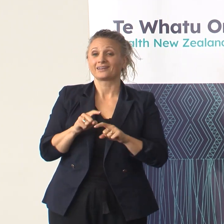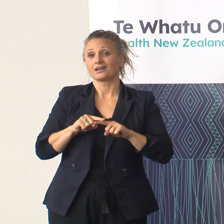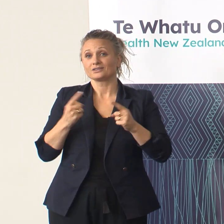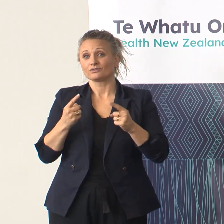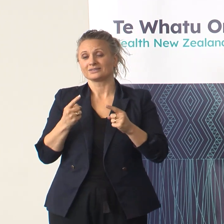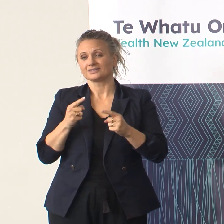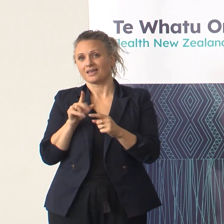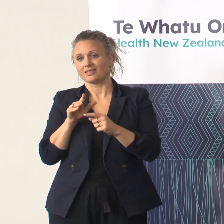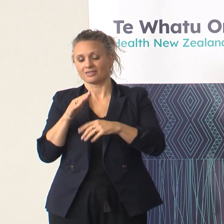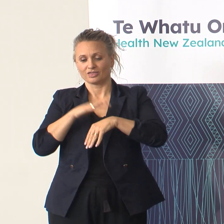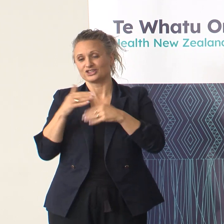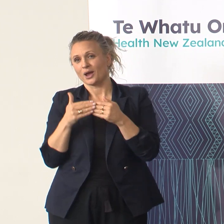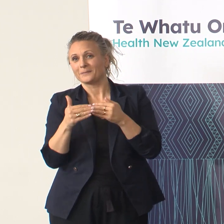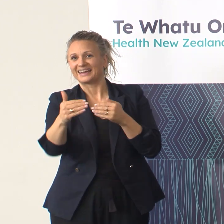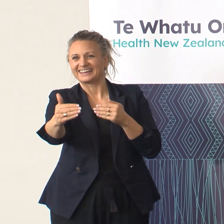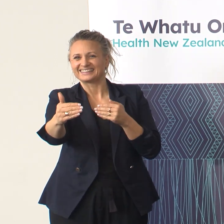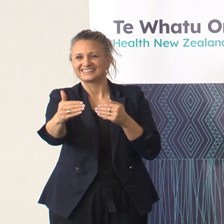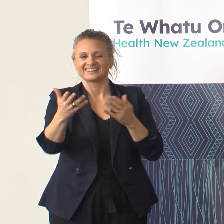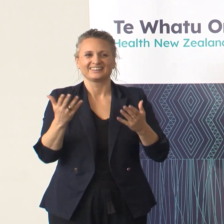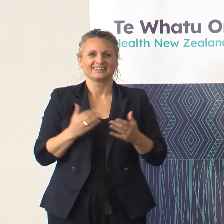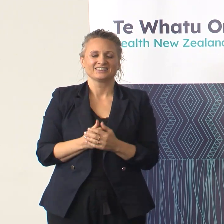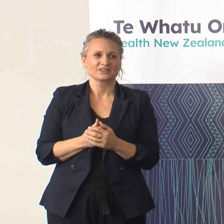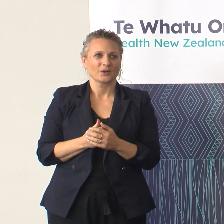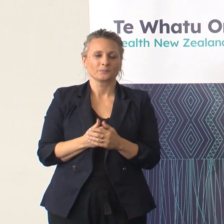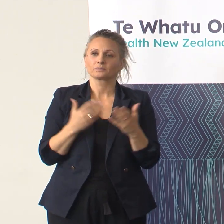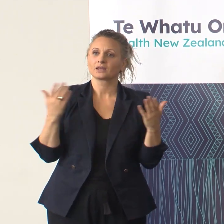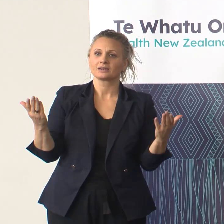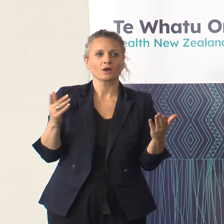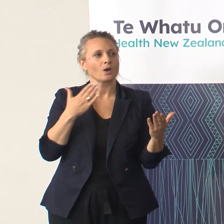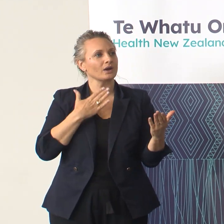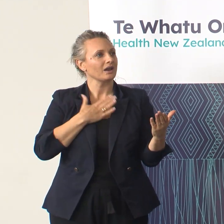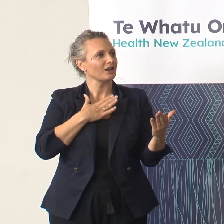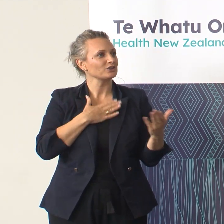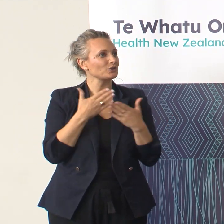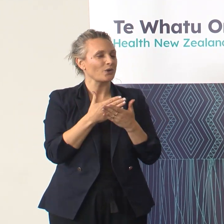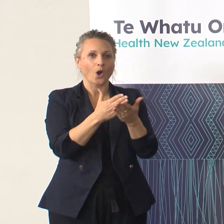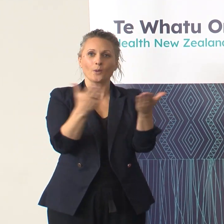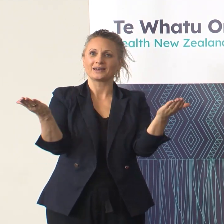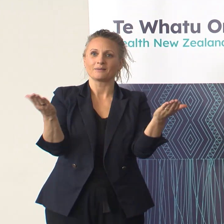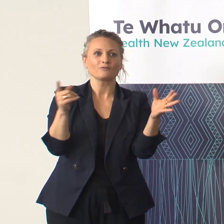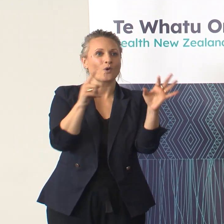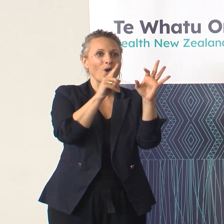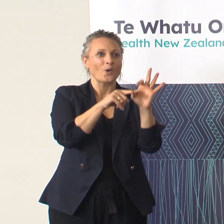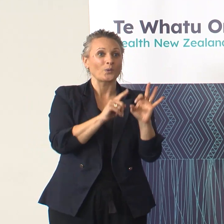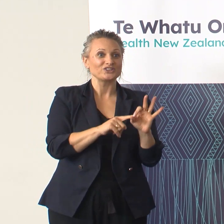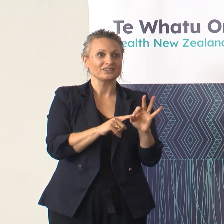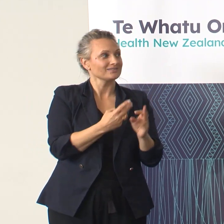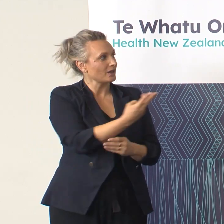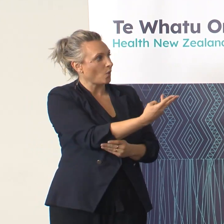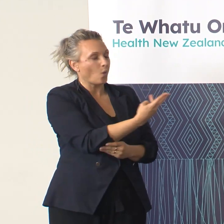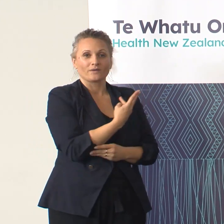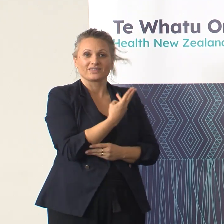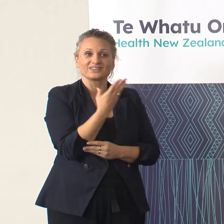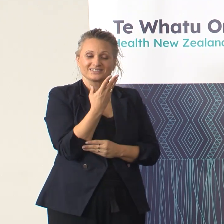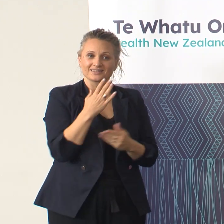and months ahead. And with that, we will open up for questions, and all three of us are able to